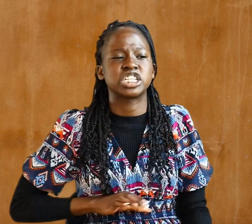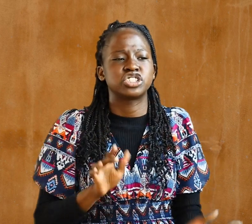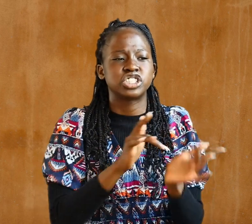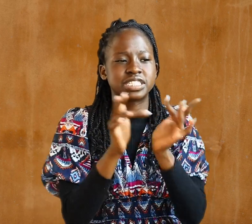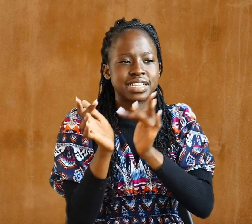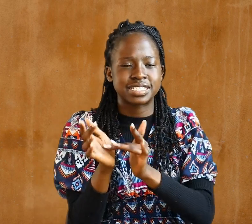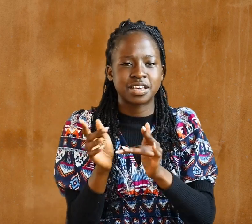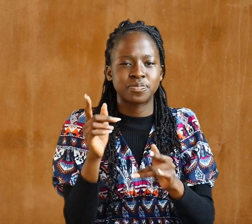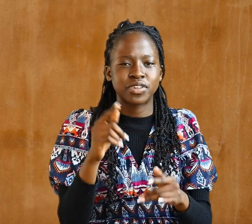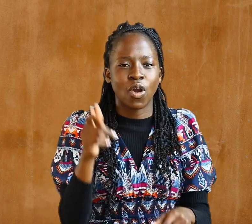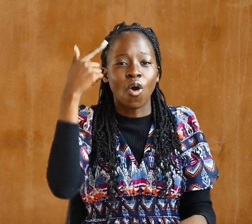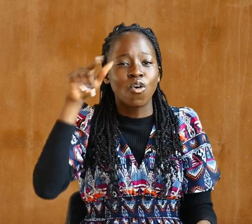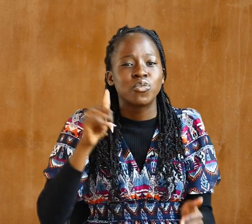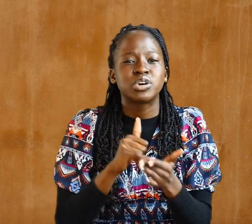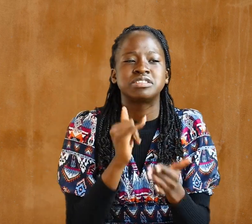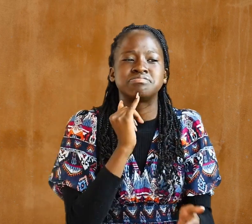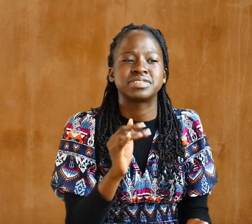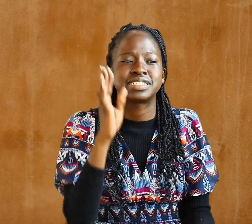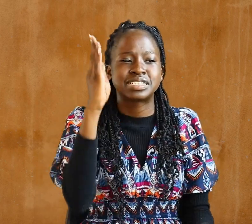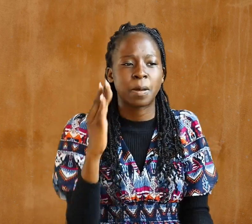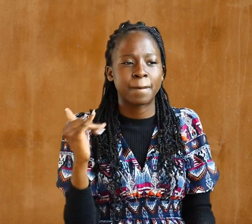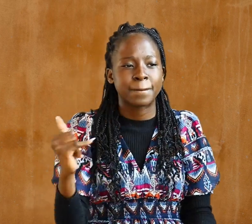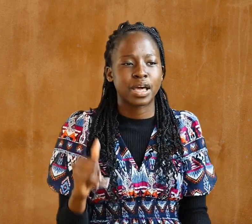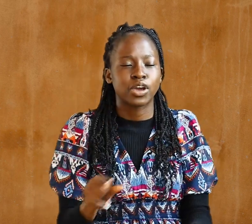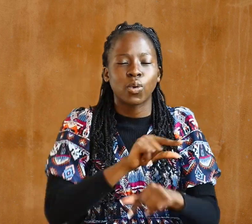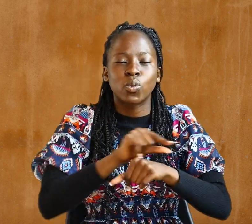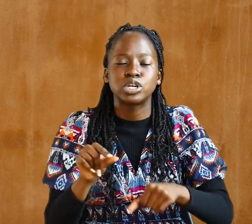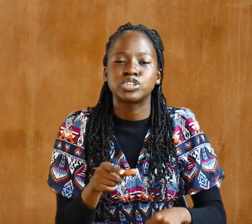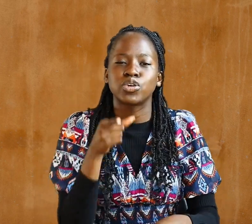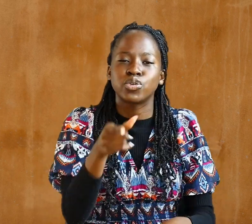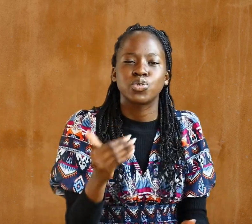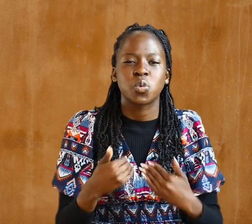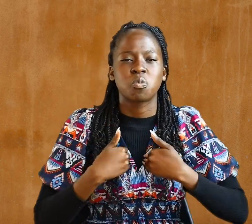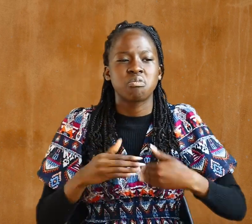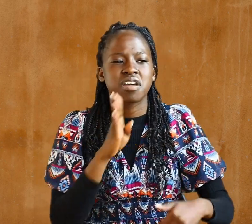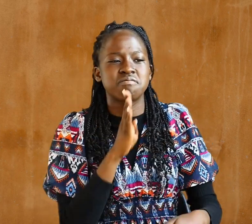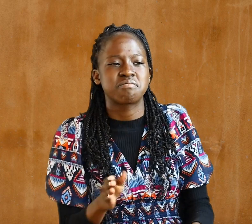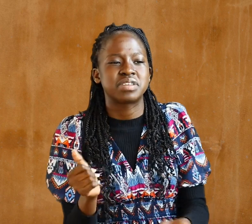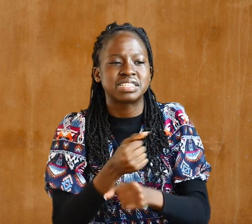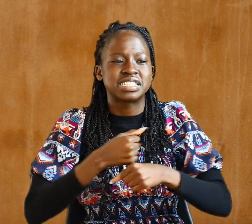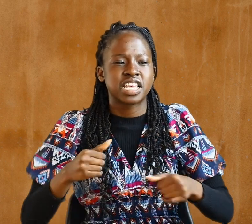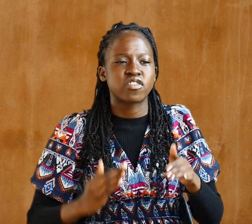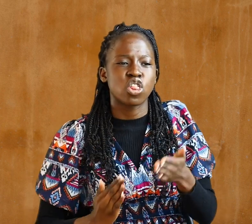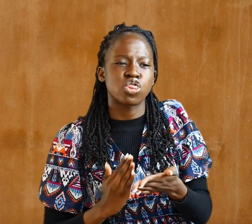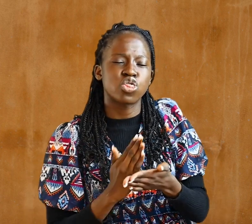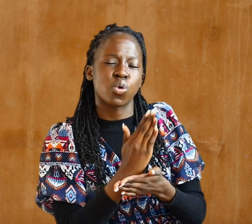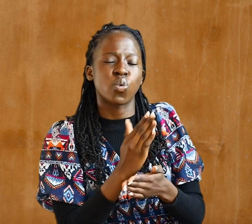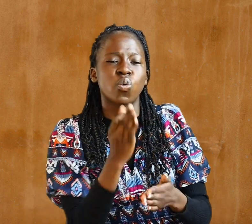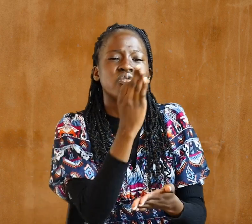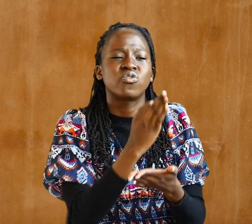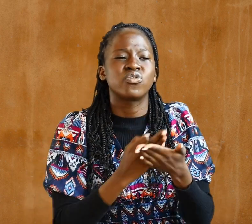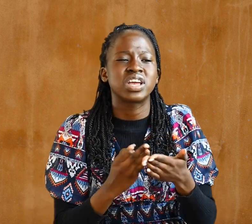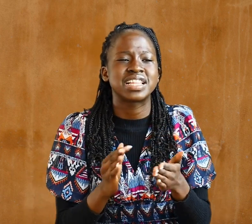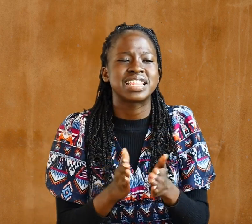For it is by grace you have been saved, through faith, and this is not from yourselves,